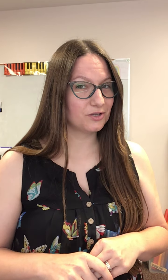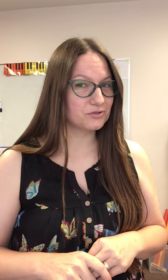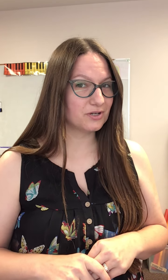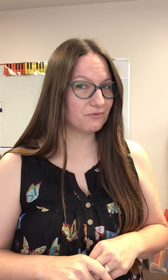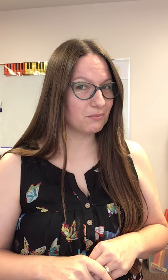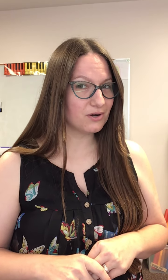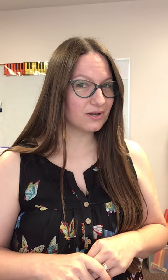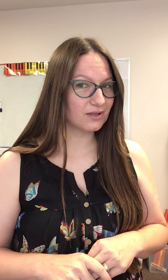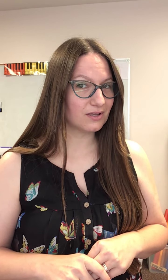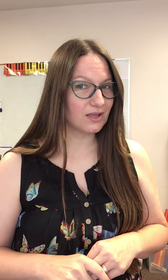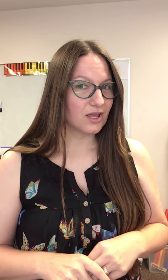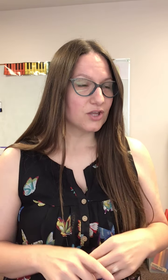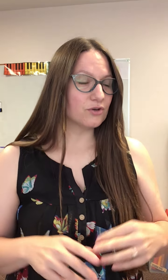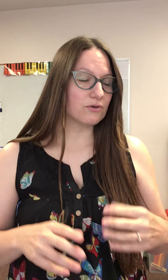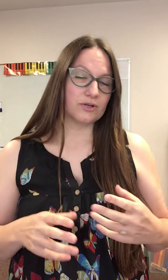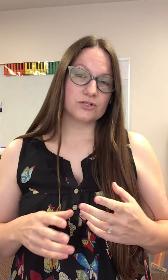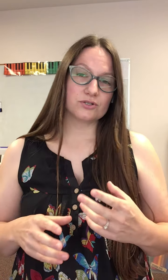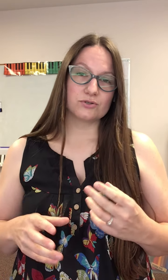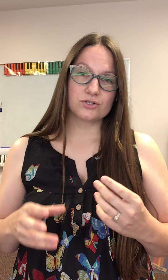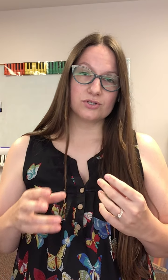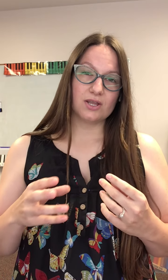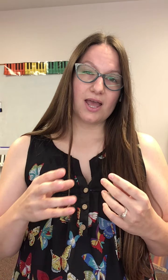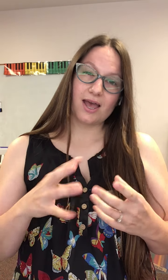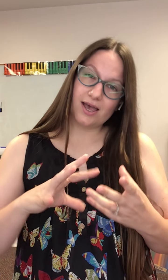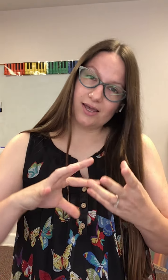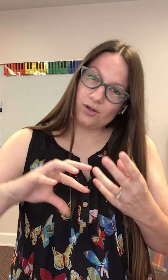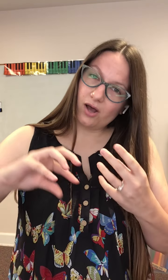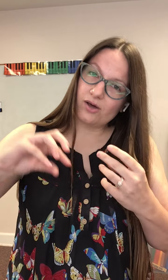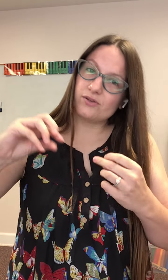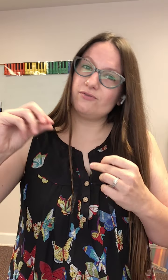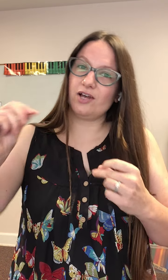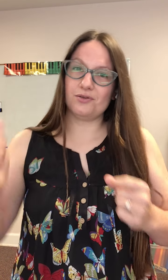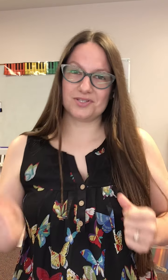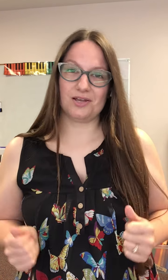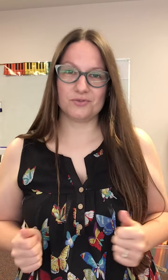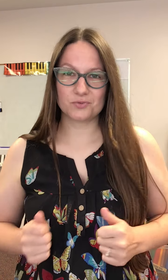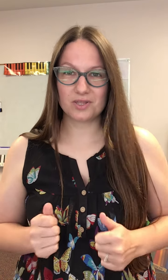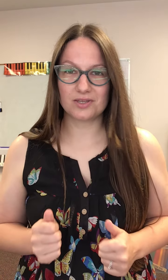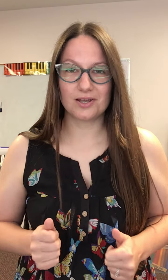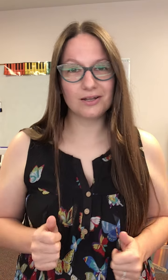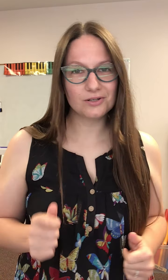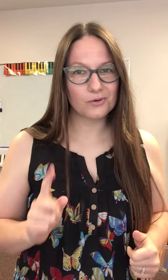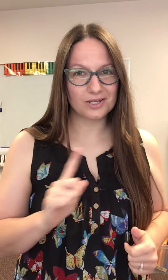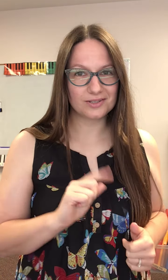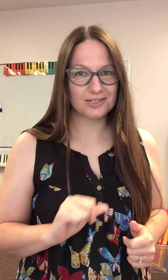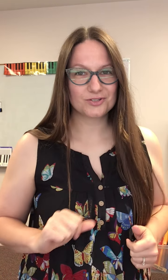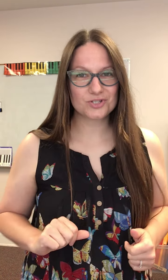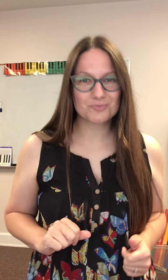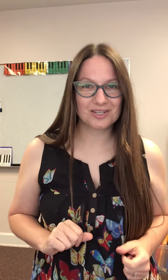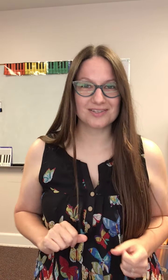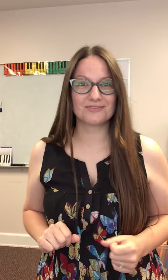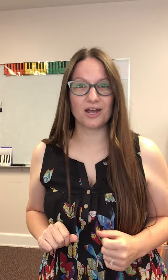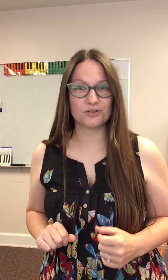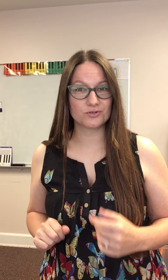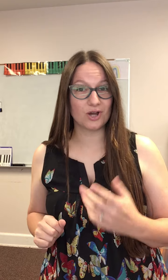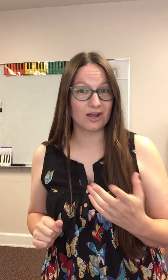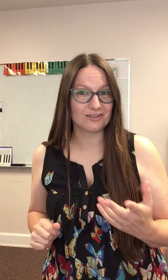country of America you're going to add other vowel sounds with it unknowingly just because of how you talk